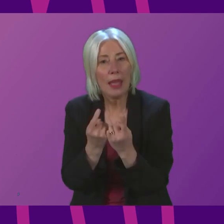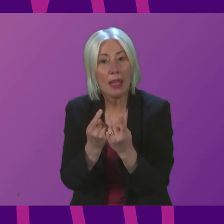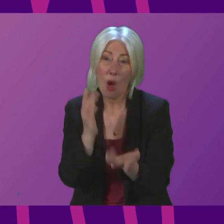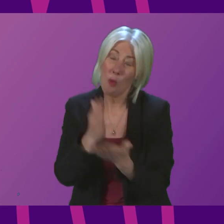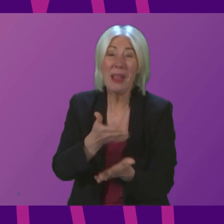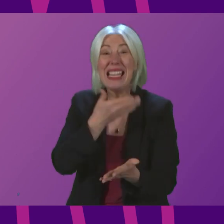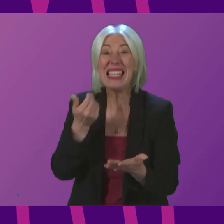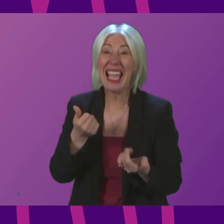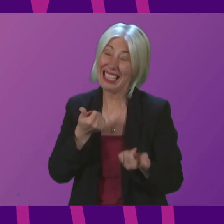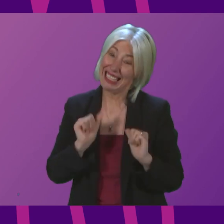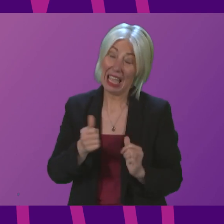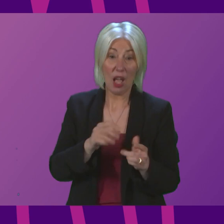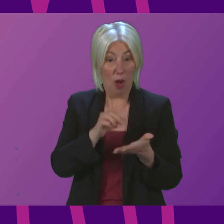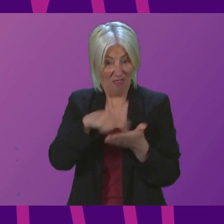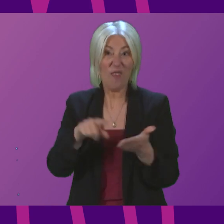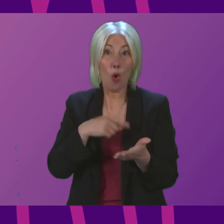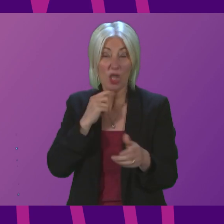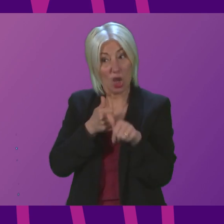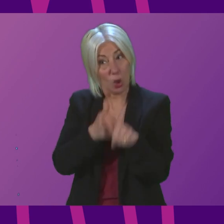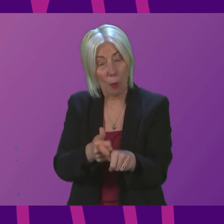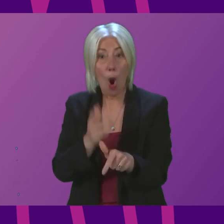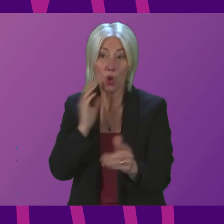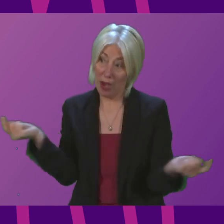decent thing would be to vote for them when we put them to Parliament.